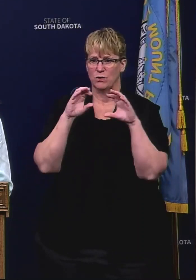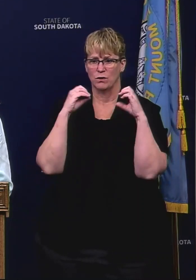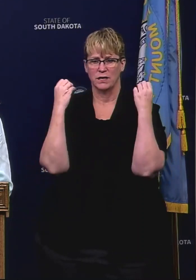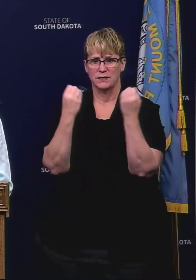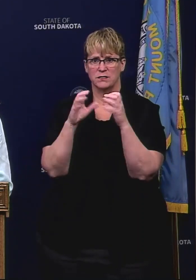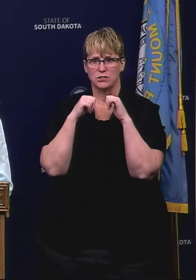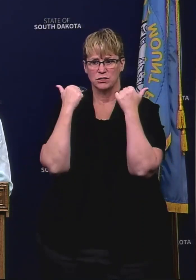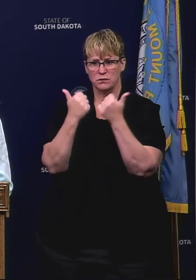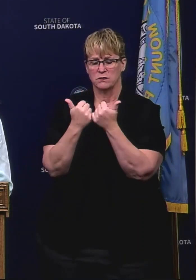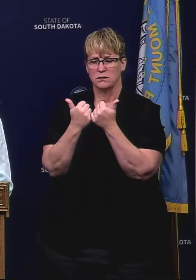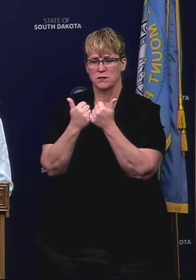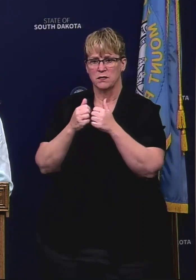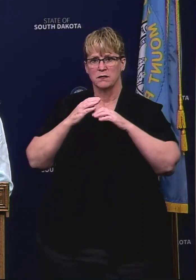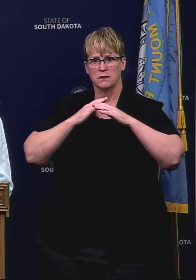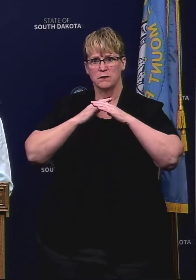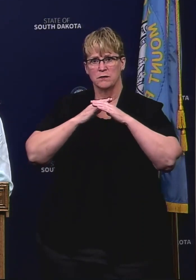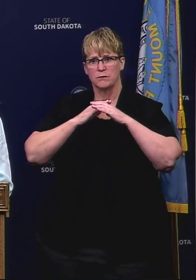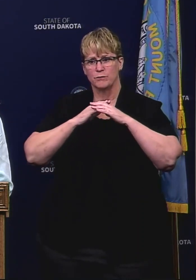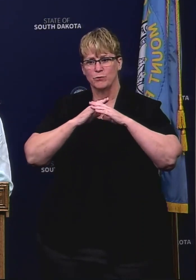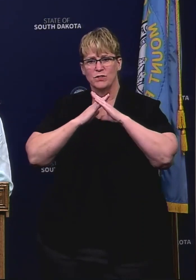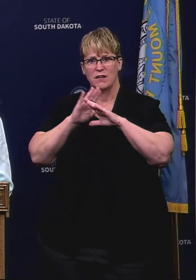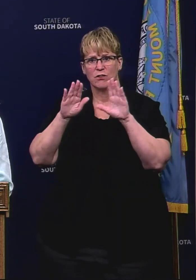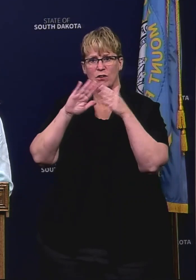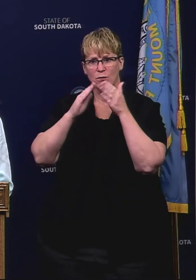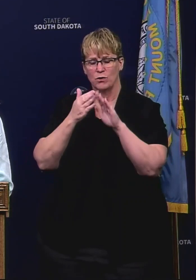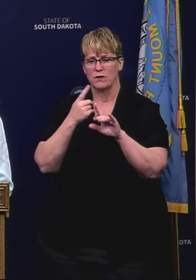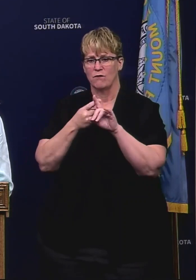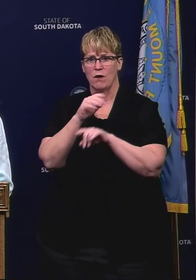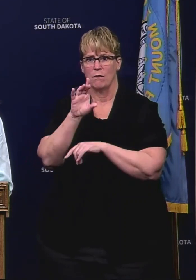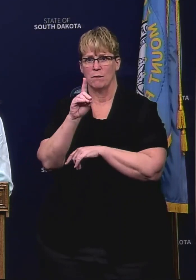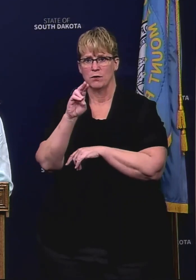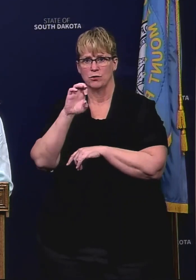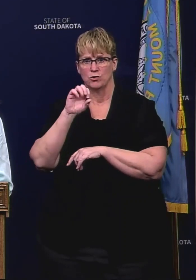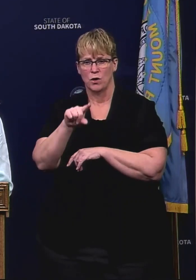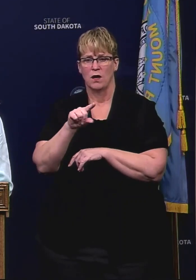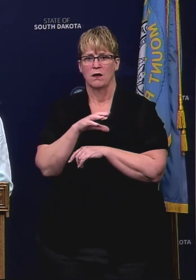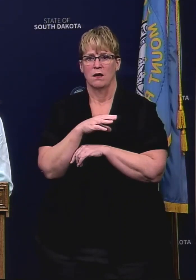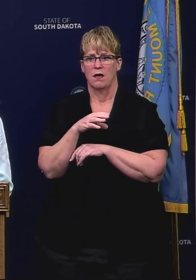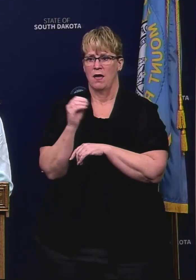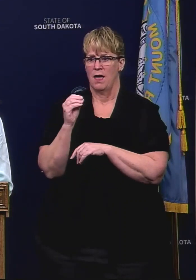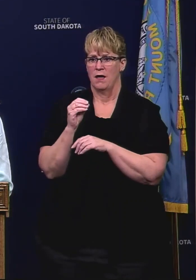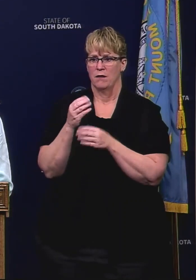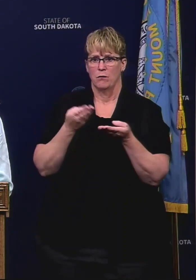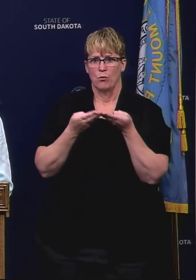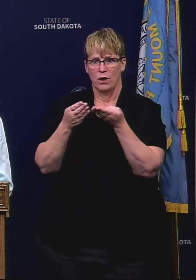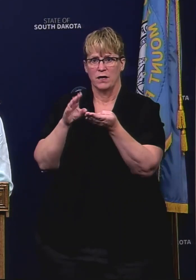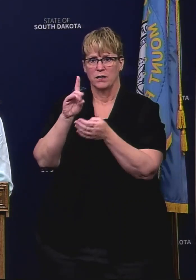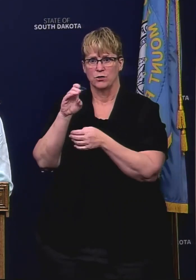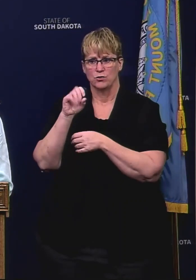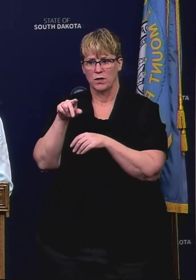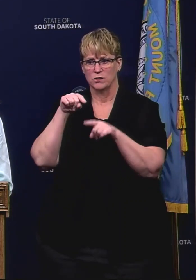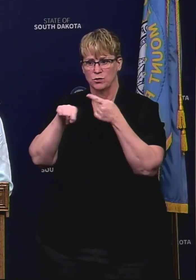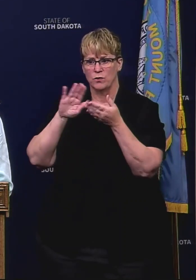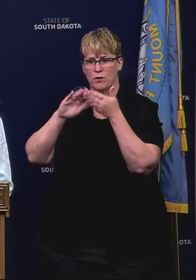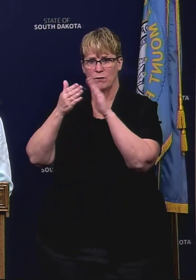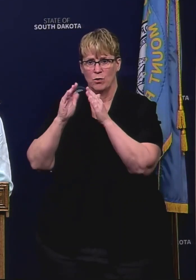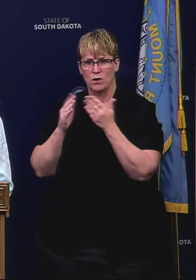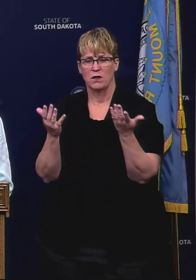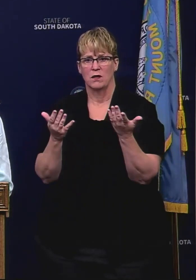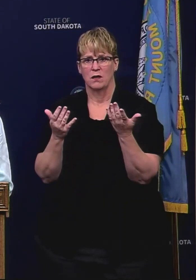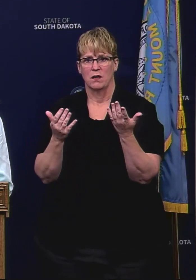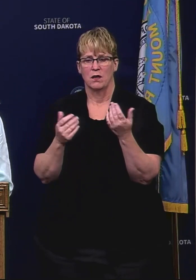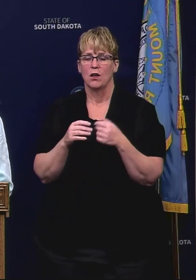protect their communities from drugs and from the trafficking of drugs through their areas we've worked very well on the